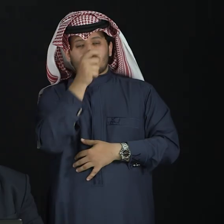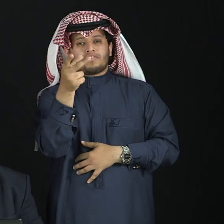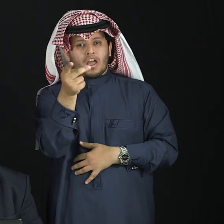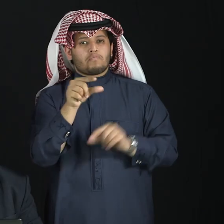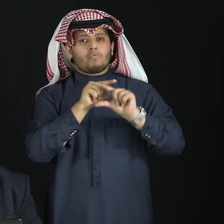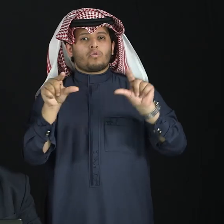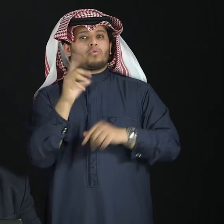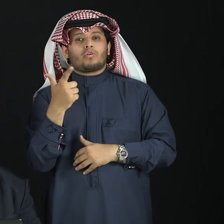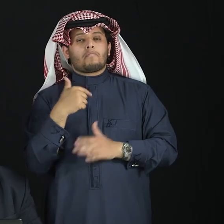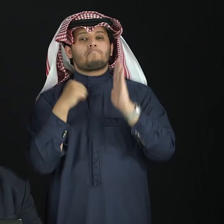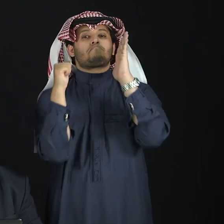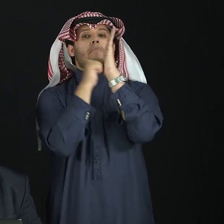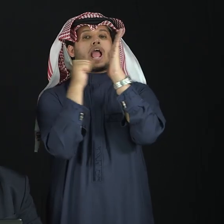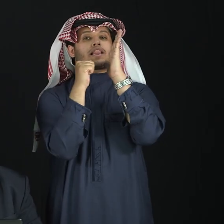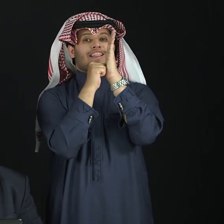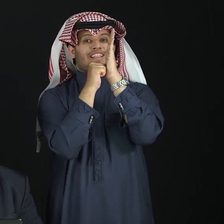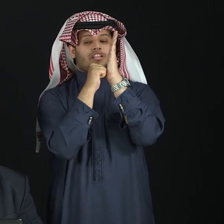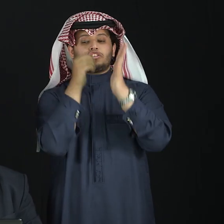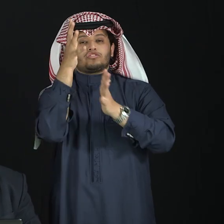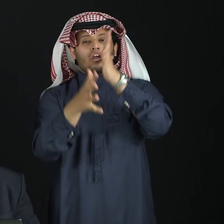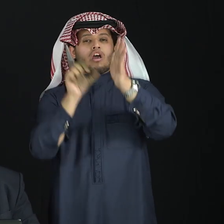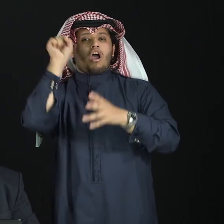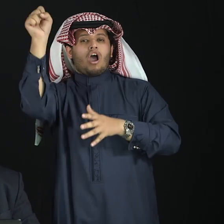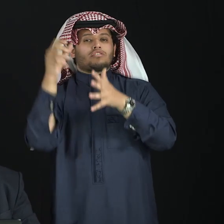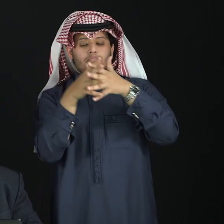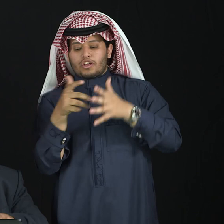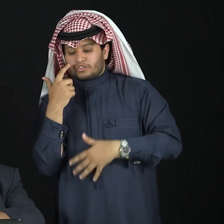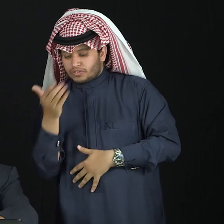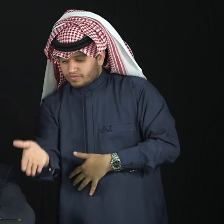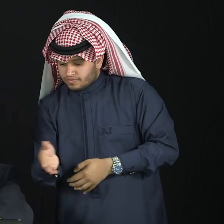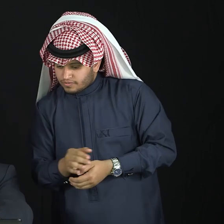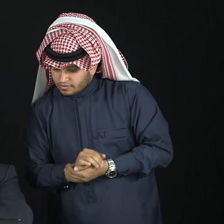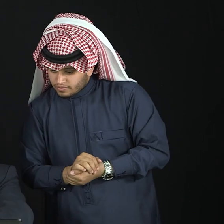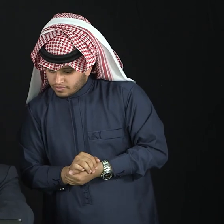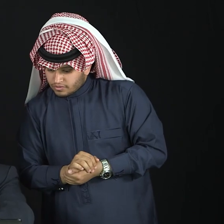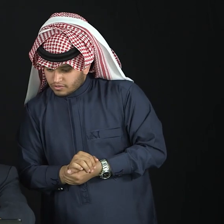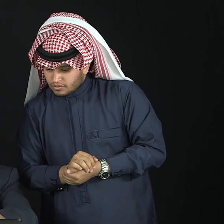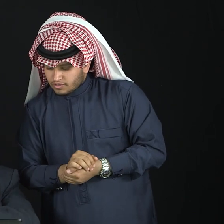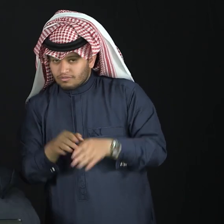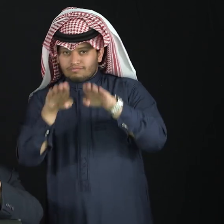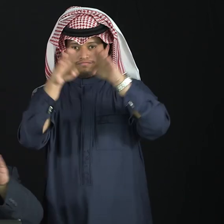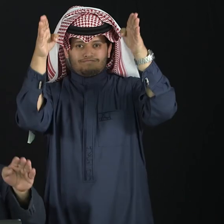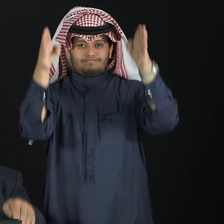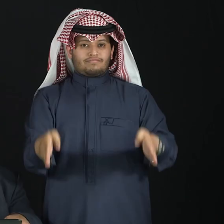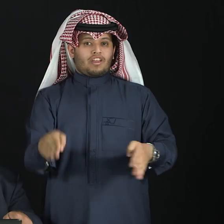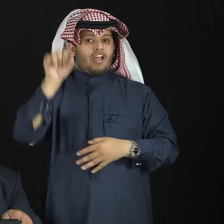You just write house, then tap it here. Then you're going to watch it. You see,